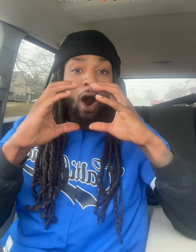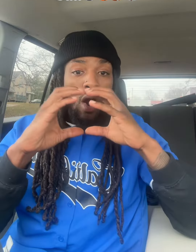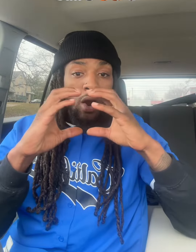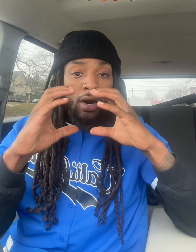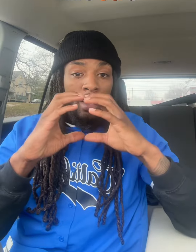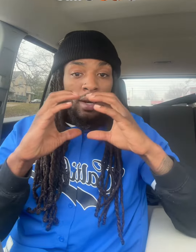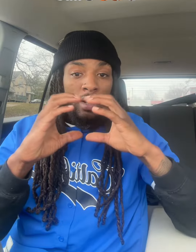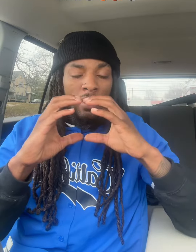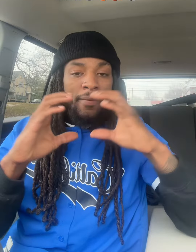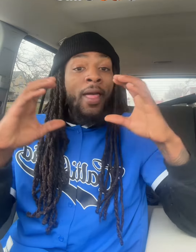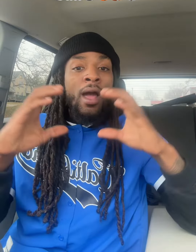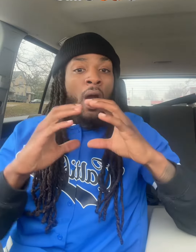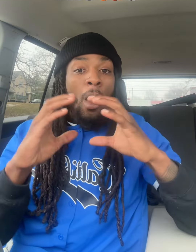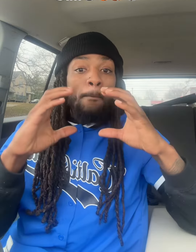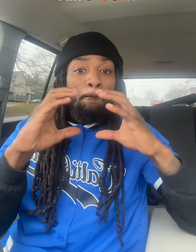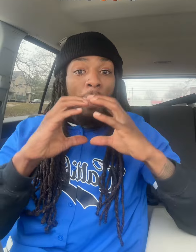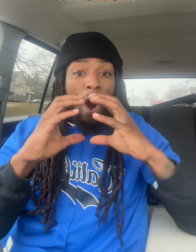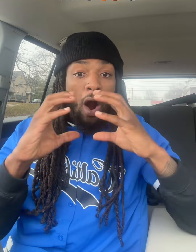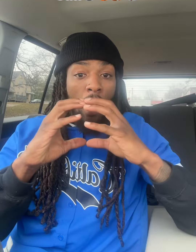Ball Ball